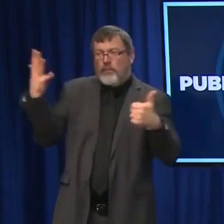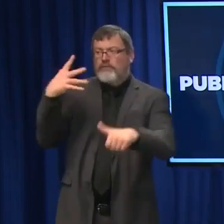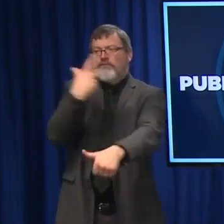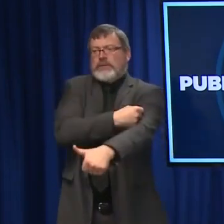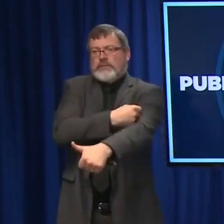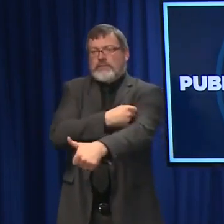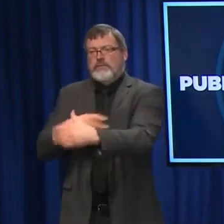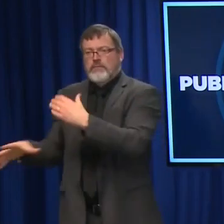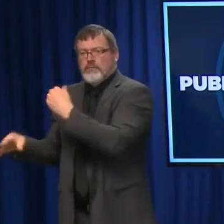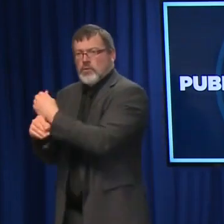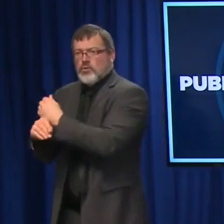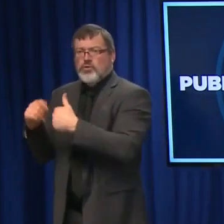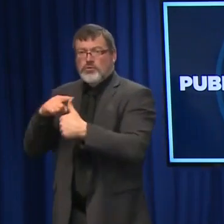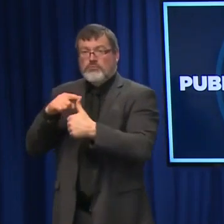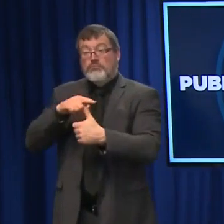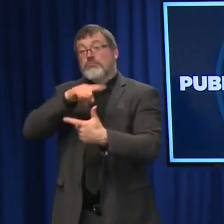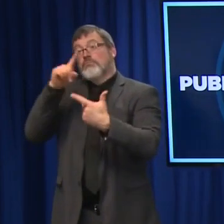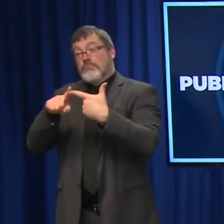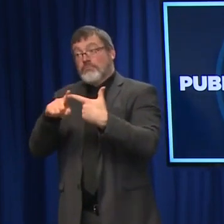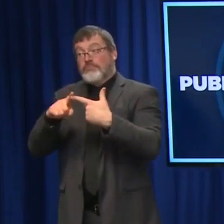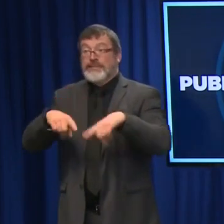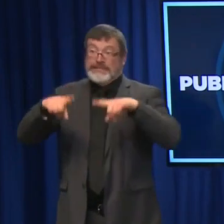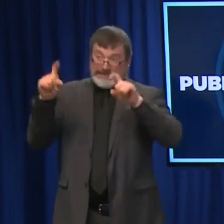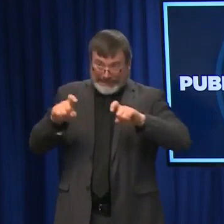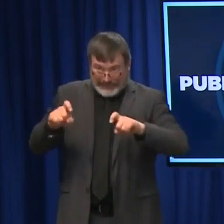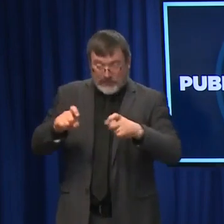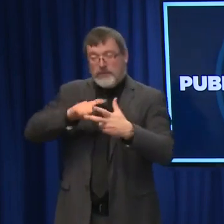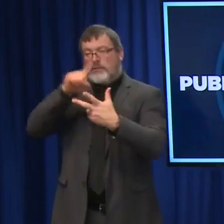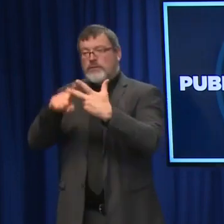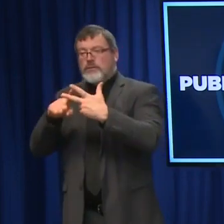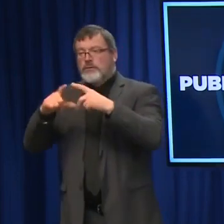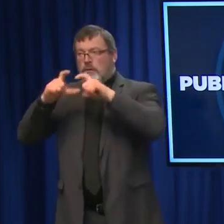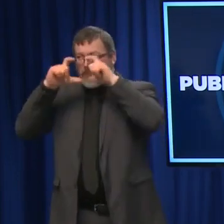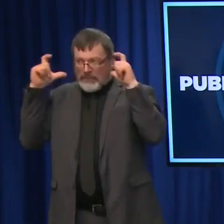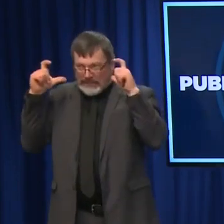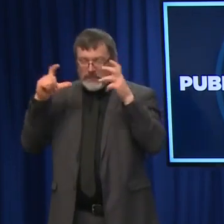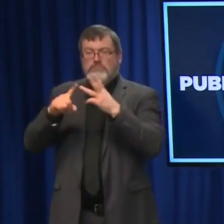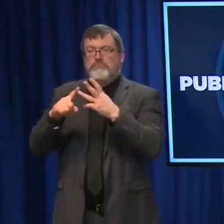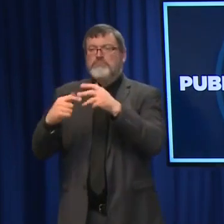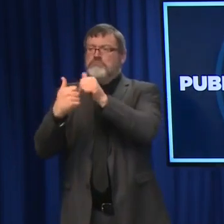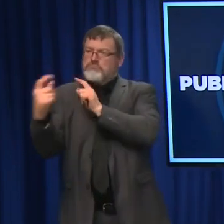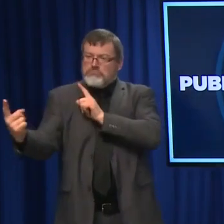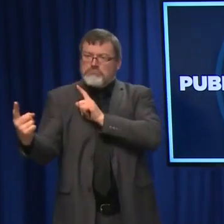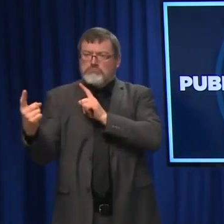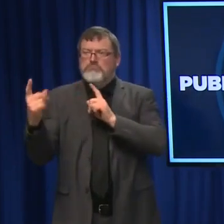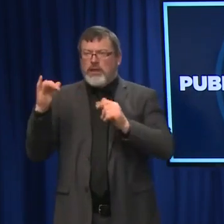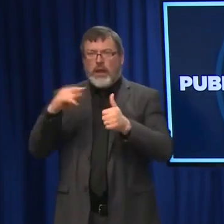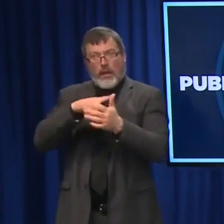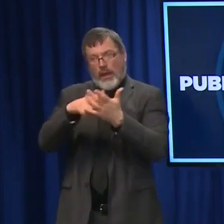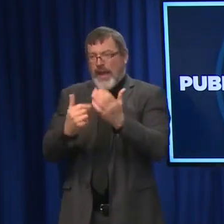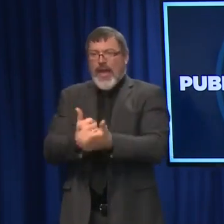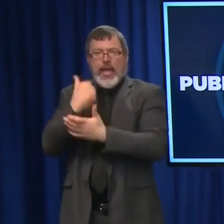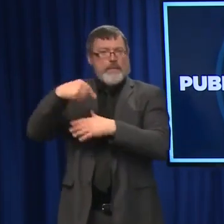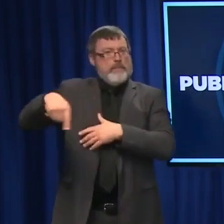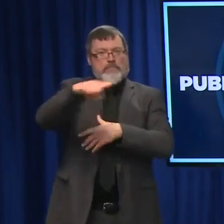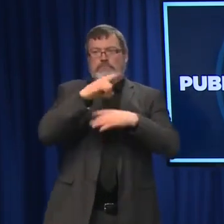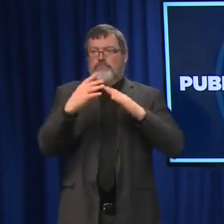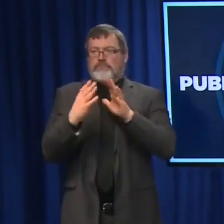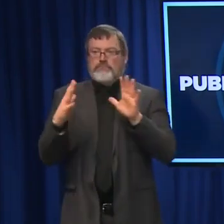is important for people to also continue to take other steps to protect themselves and family and friends. And with that, will hand things to the commissioner. Thanks.